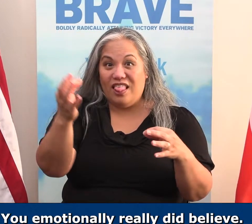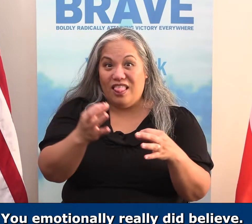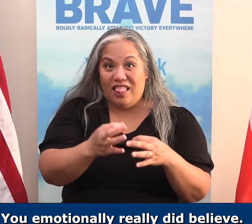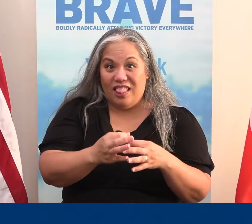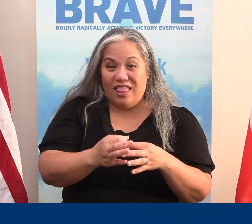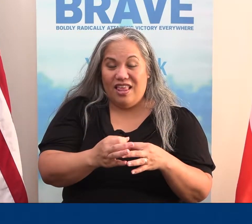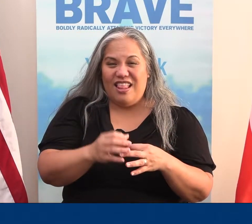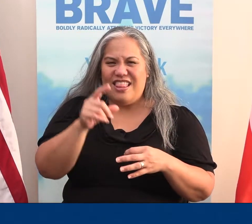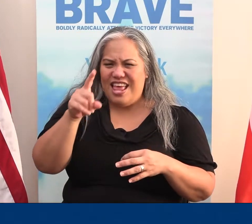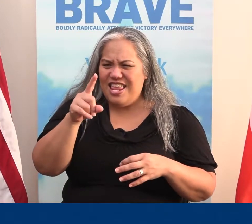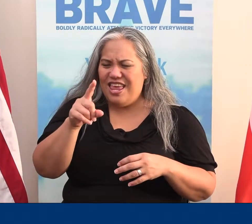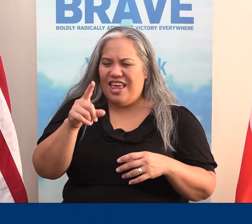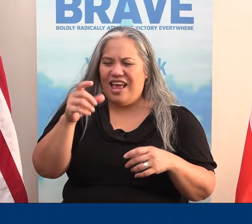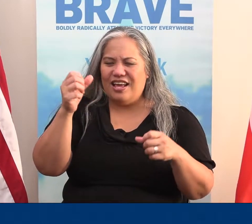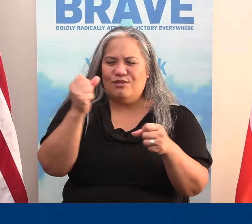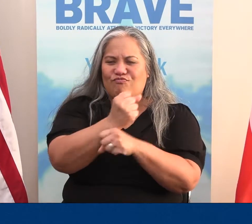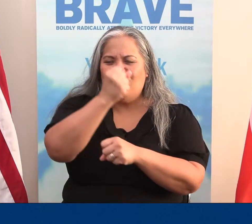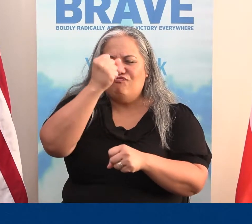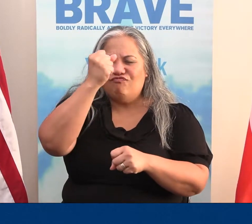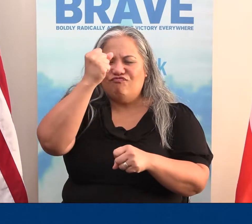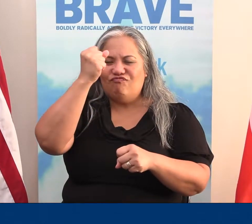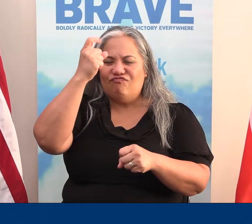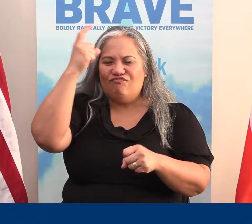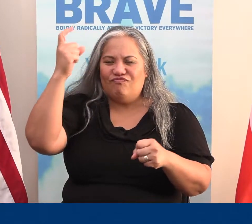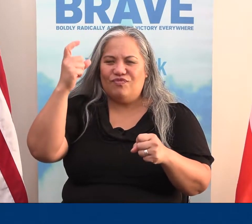faith that he scored a touchdown.